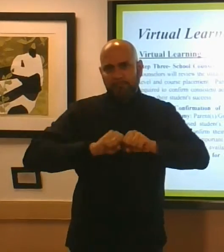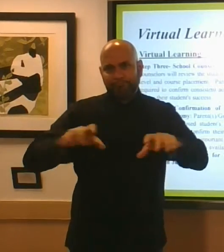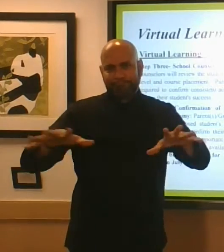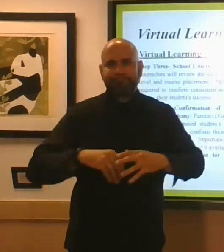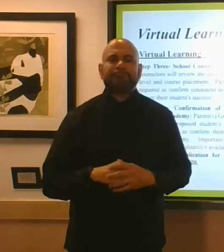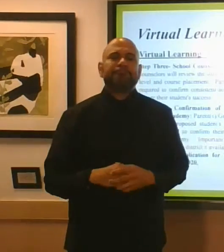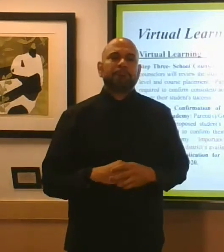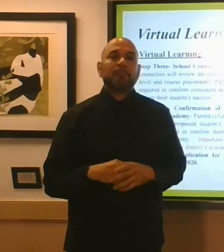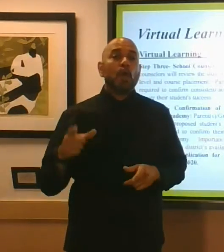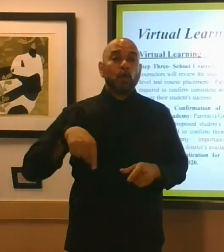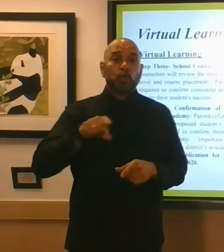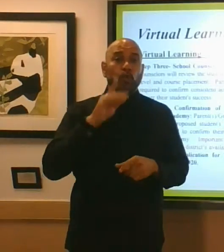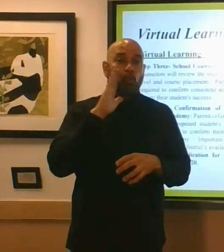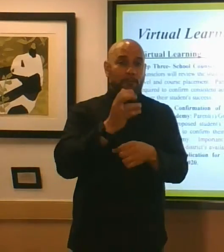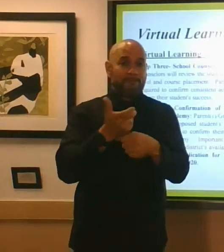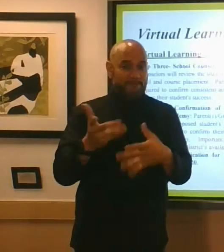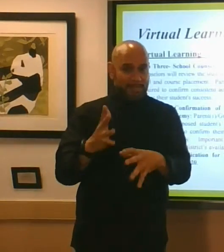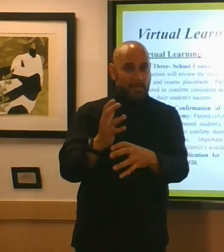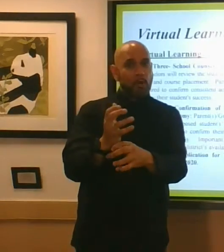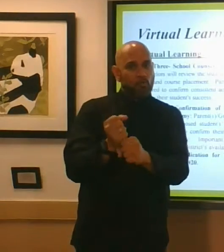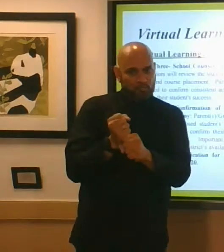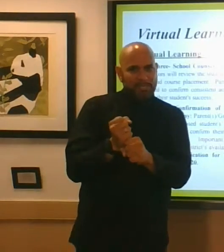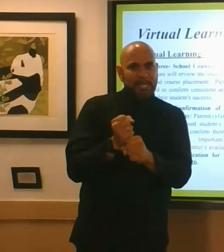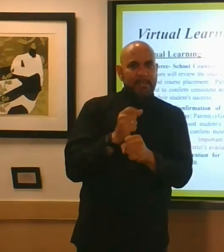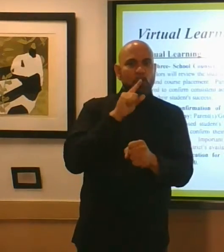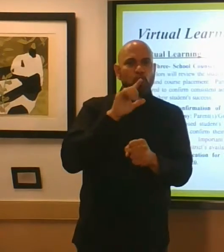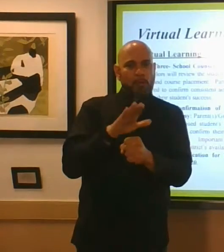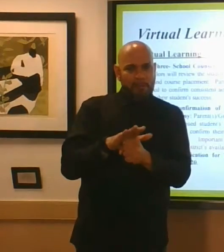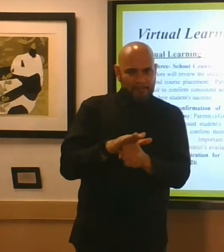receive your information your confirmation